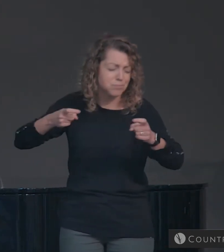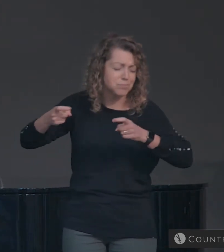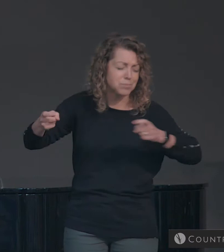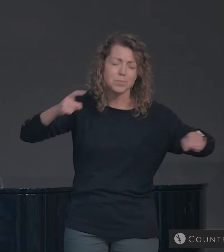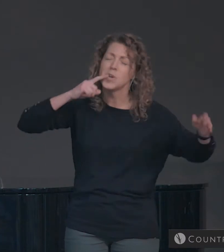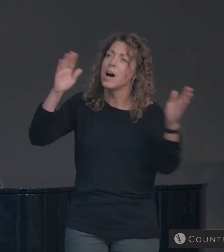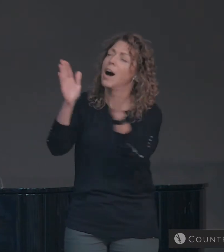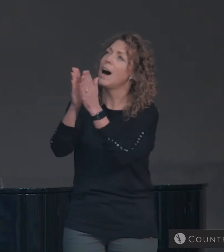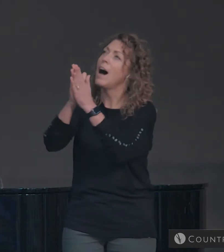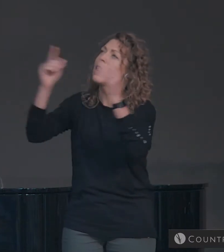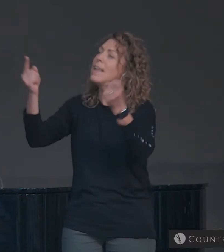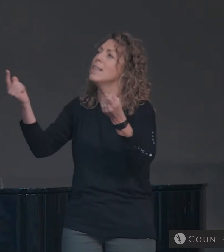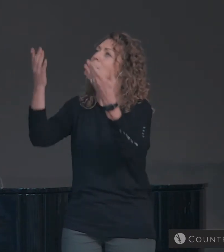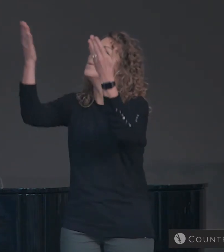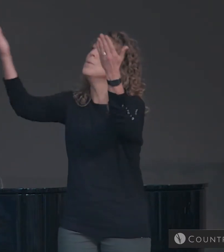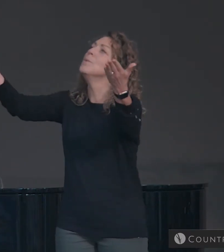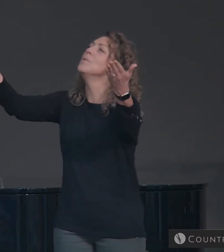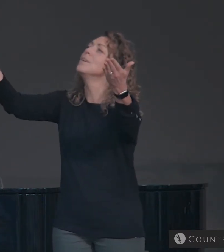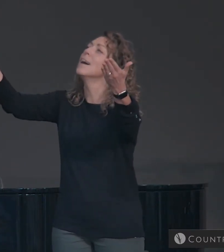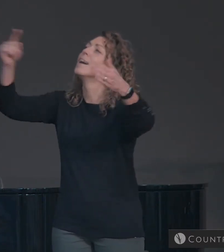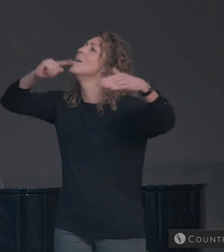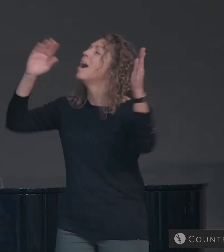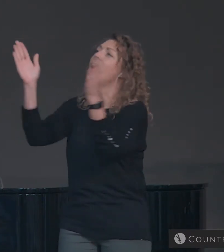Hallelujah,